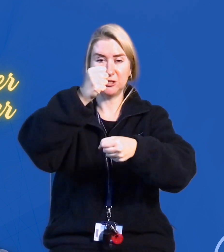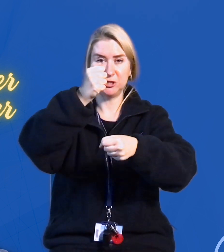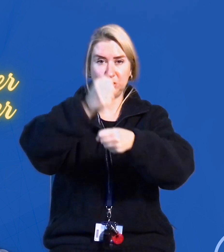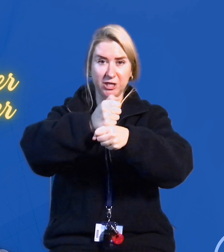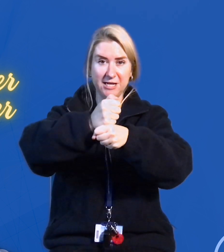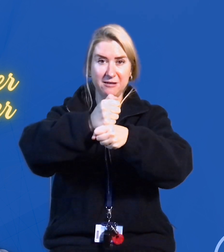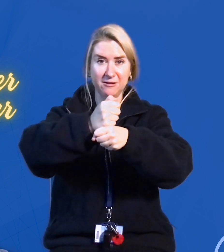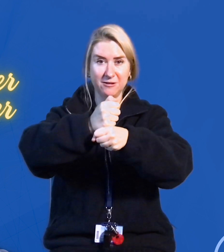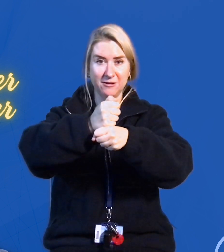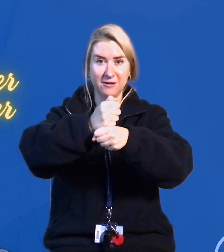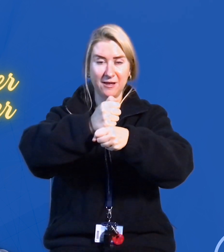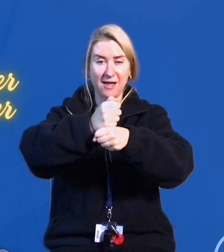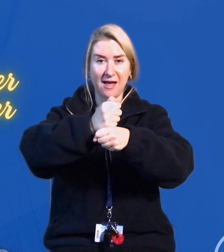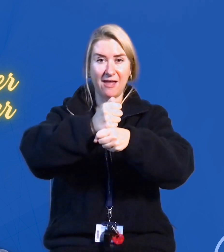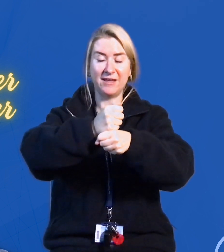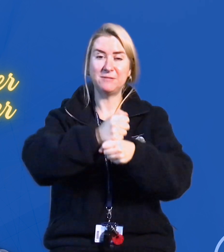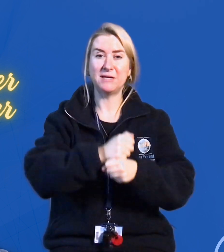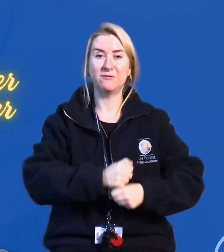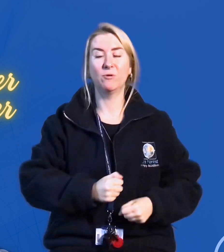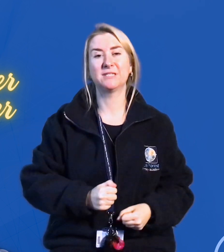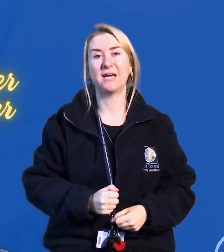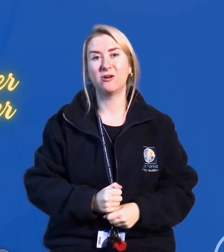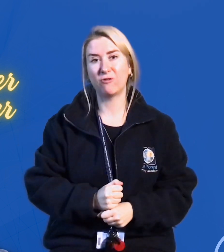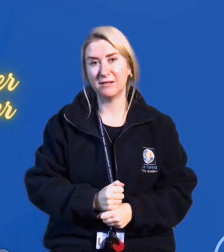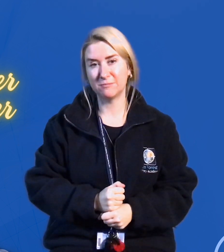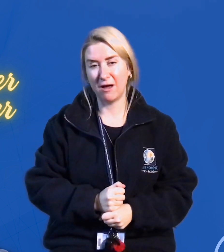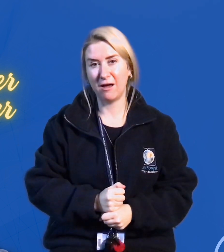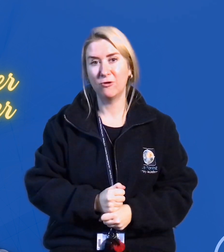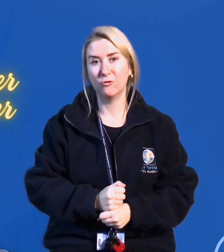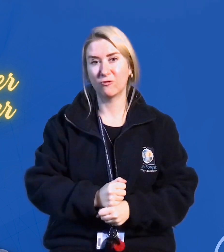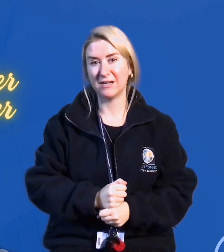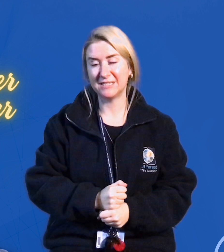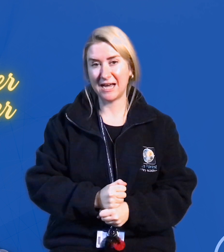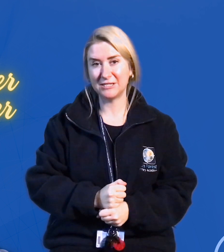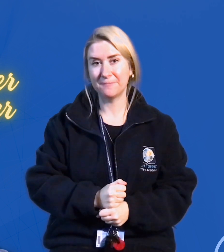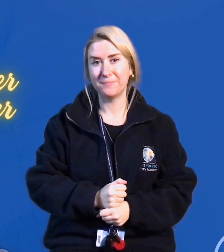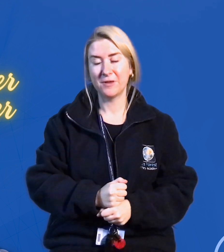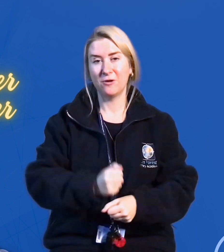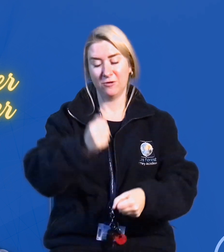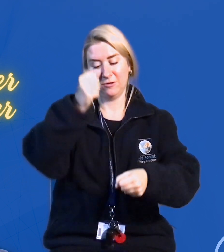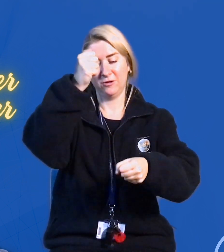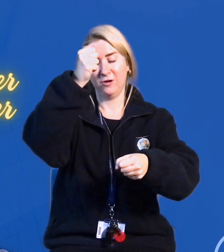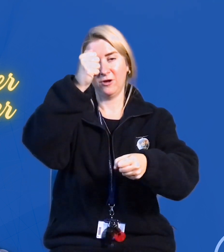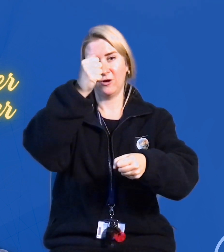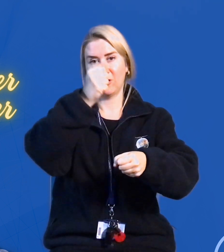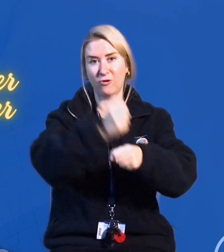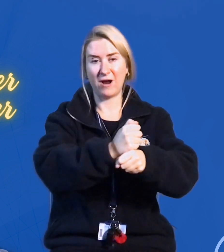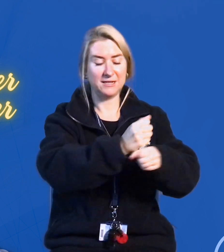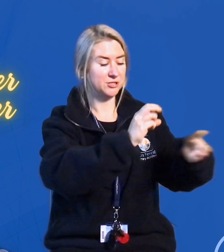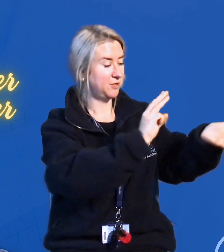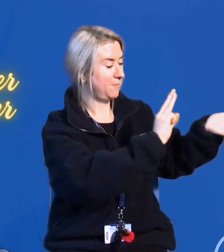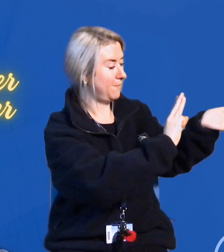G. And then depending on if want to say grandma or granddad, grandmother